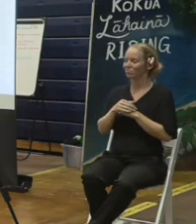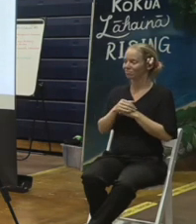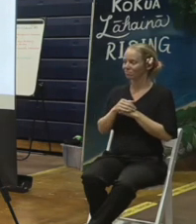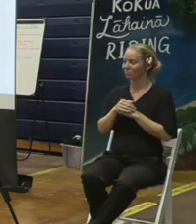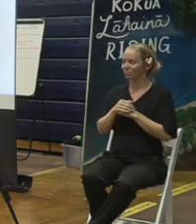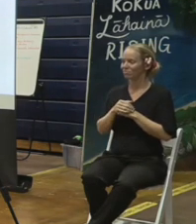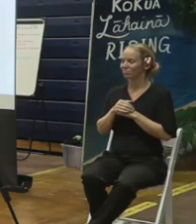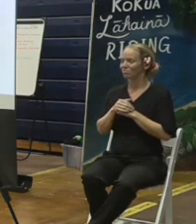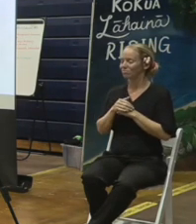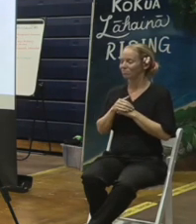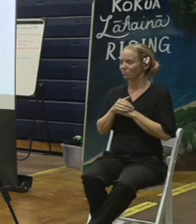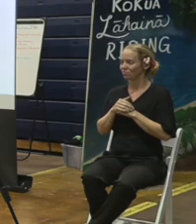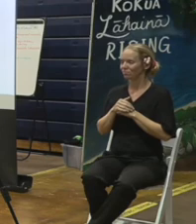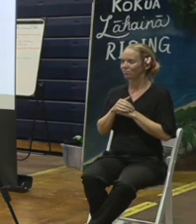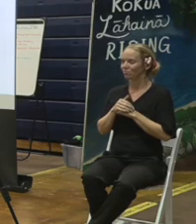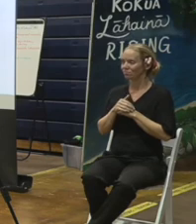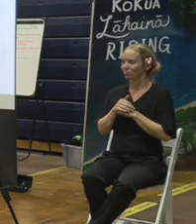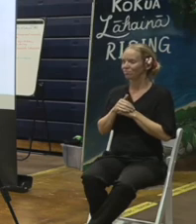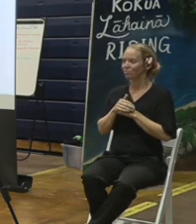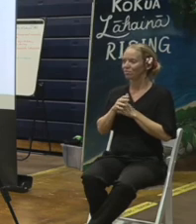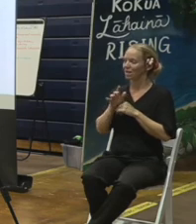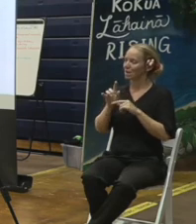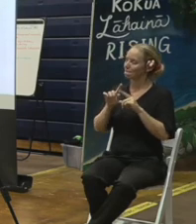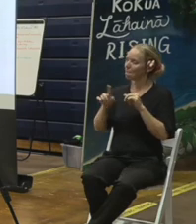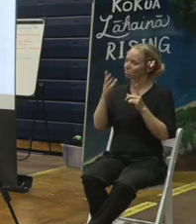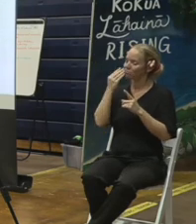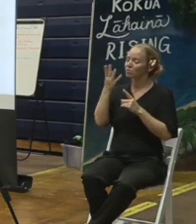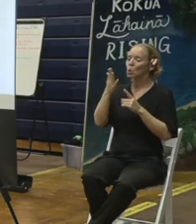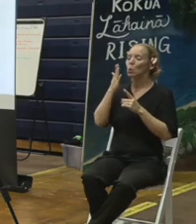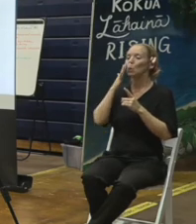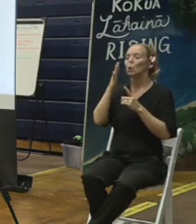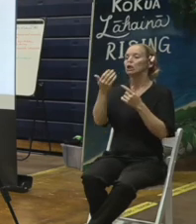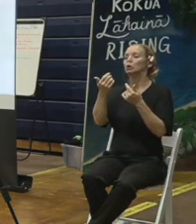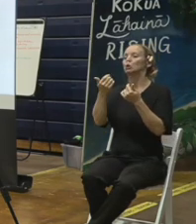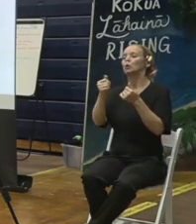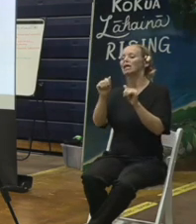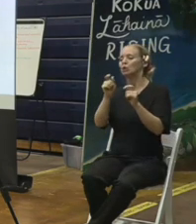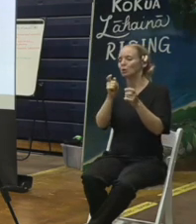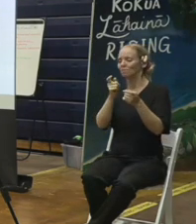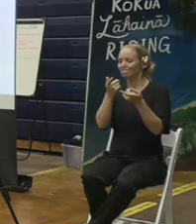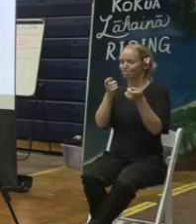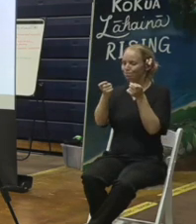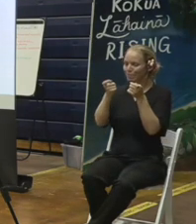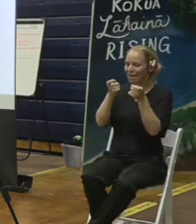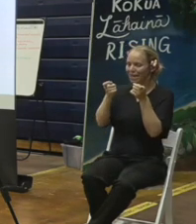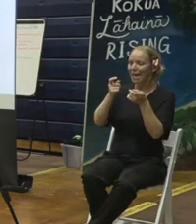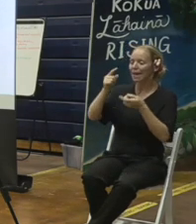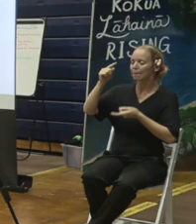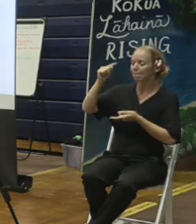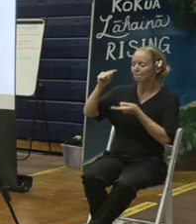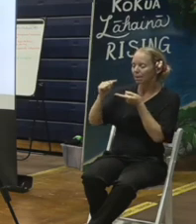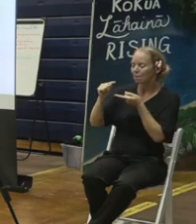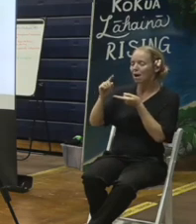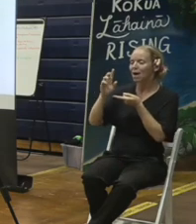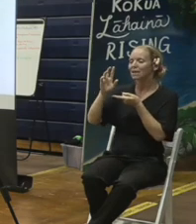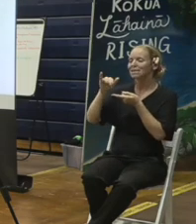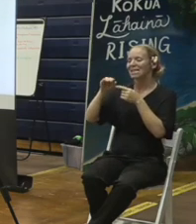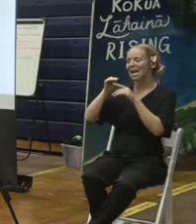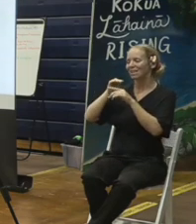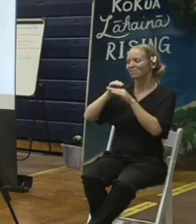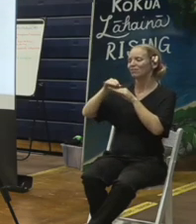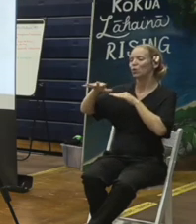we will continually work to mitigate and minimize the impacts as much as possible as those trucks